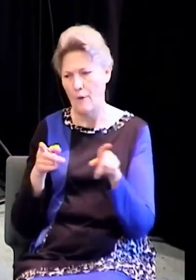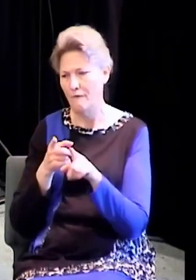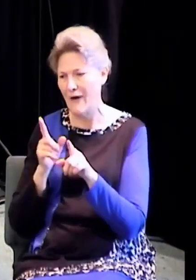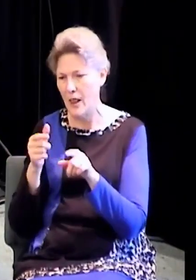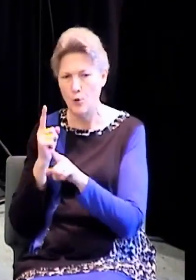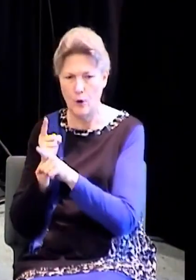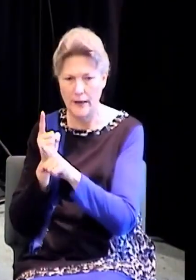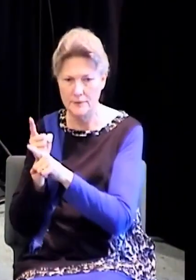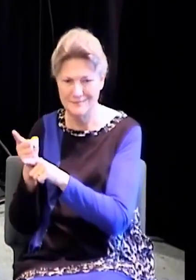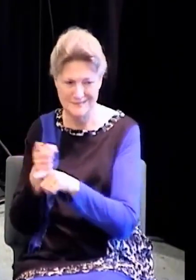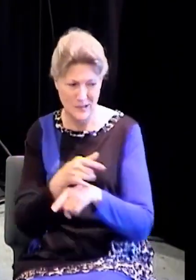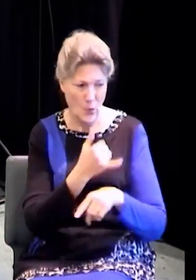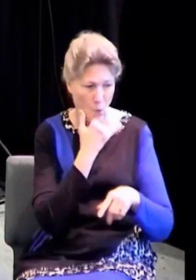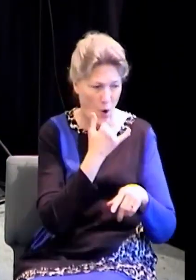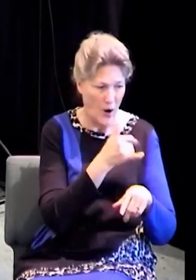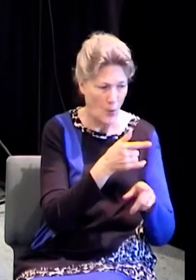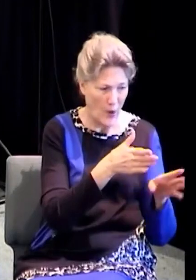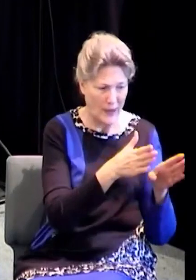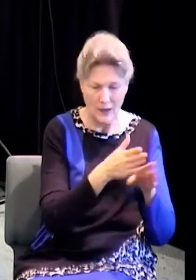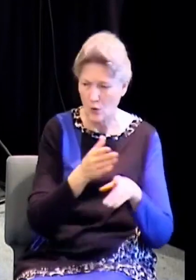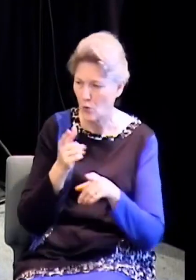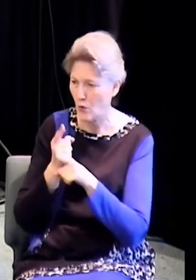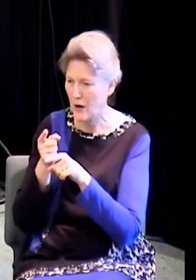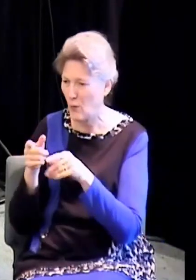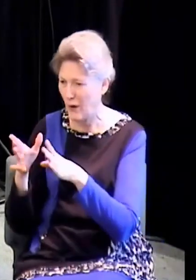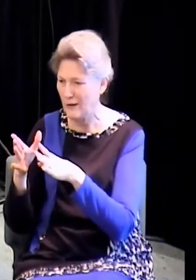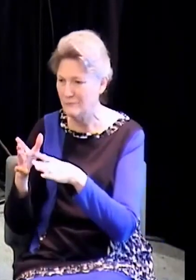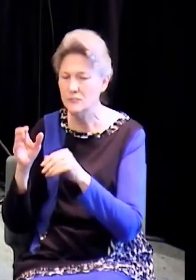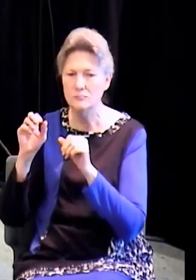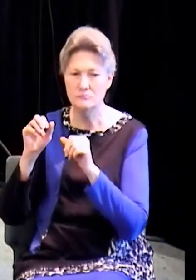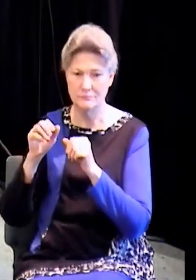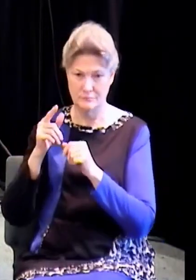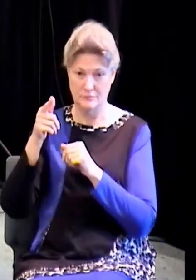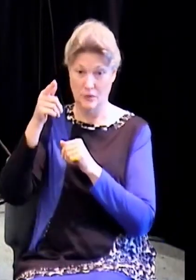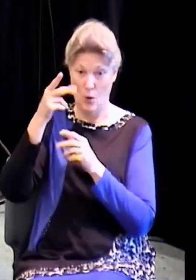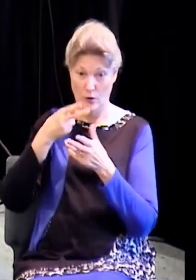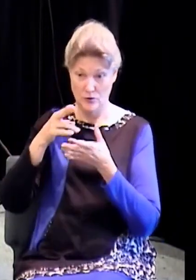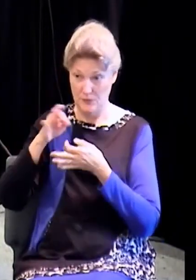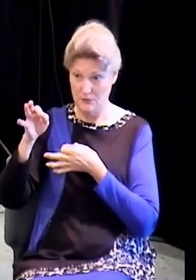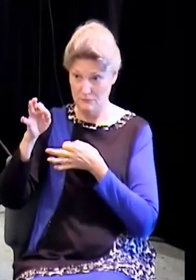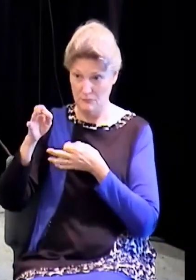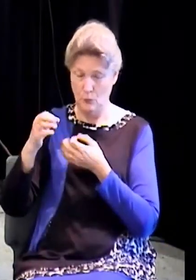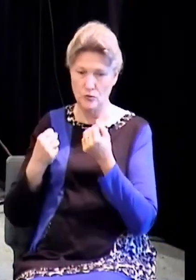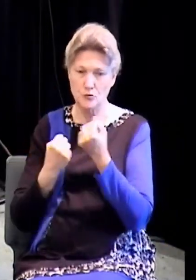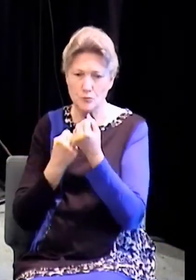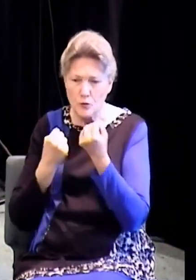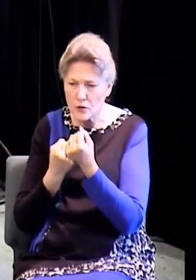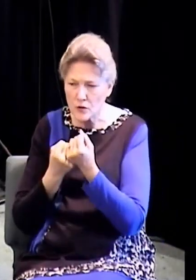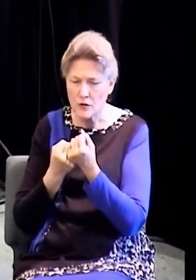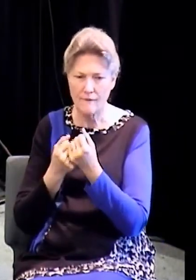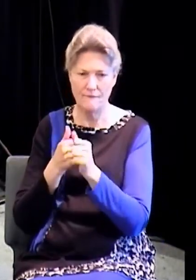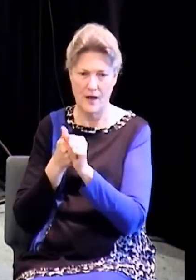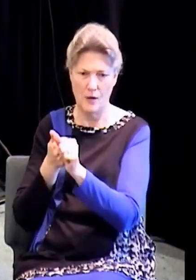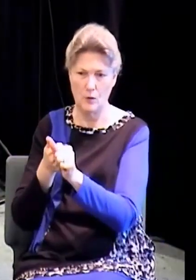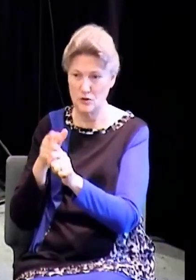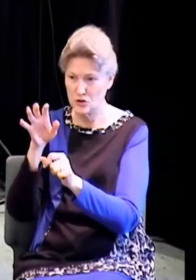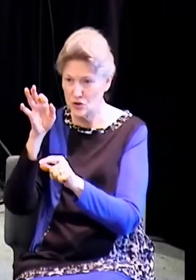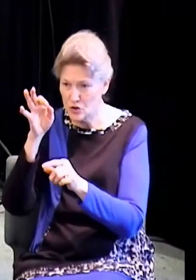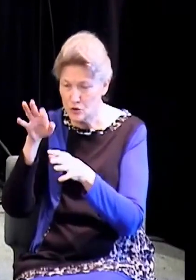It gives you the power to do what's right. You see? That's why people, they repent and it's a wonderful experience, but they don't have the power to